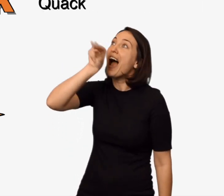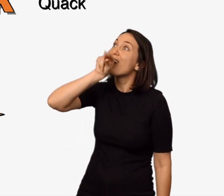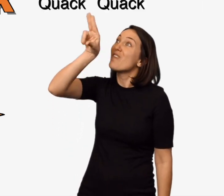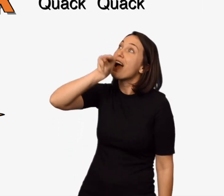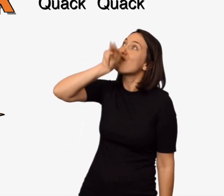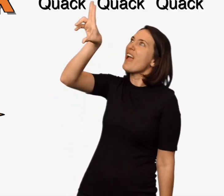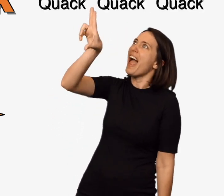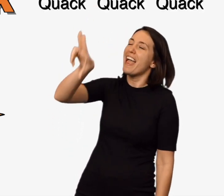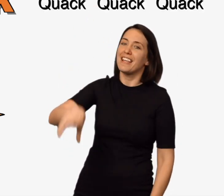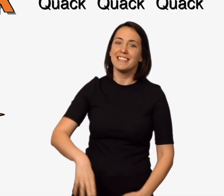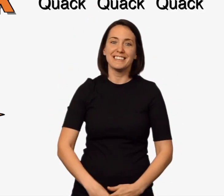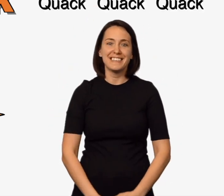quack, quack, quack.